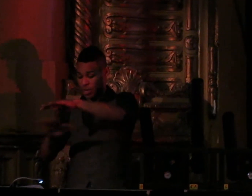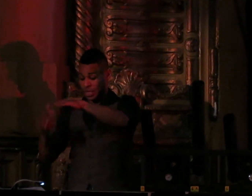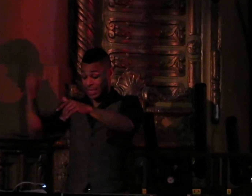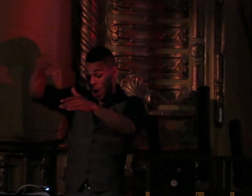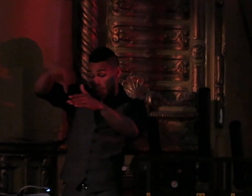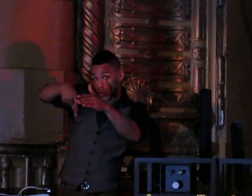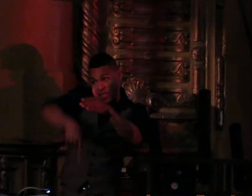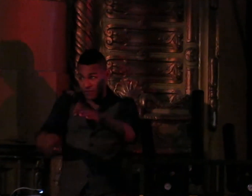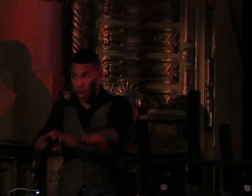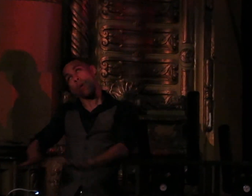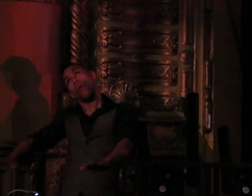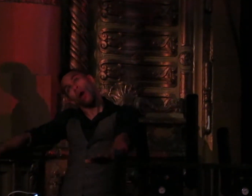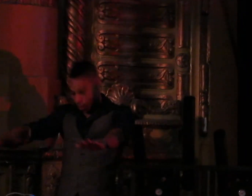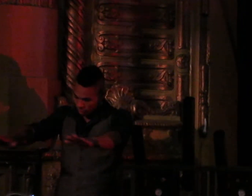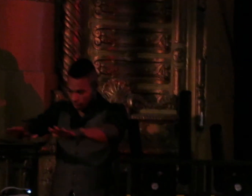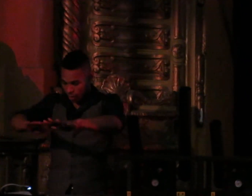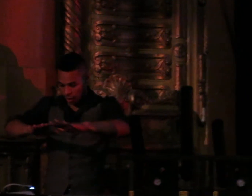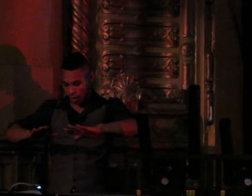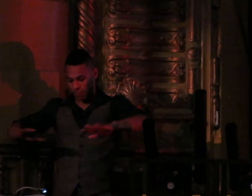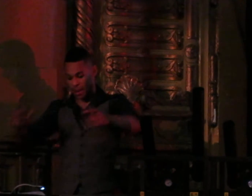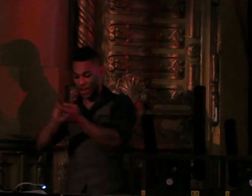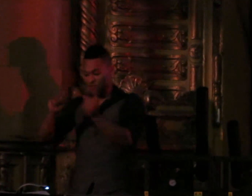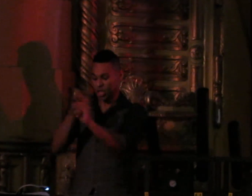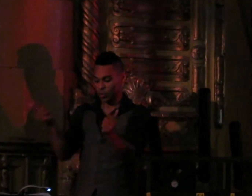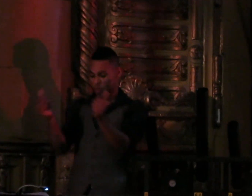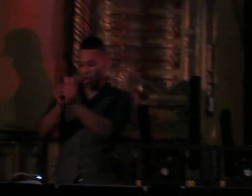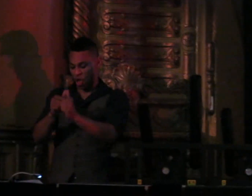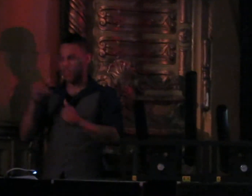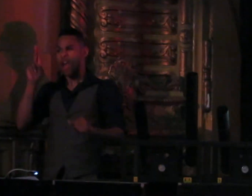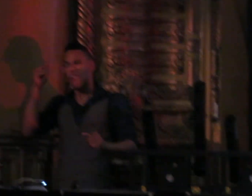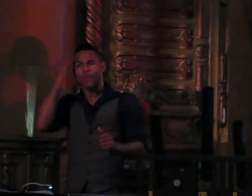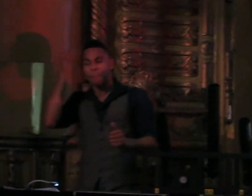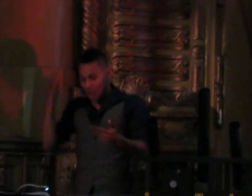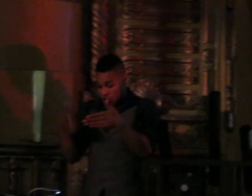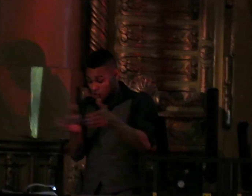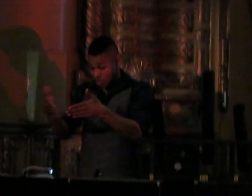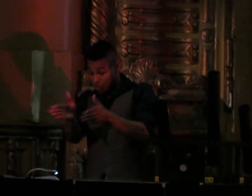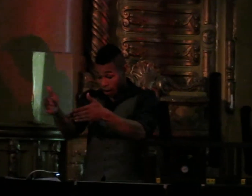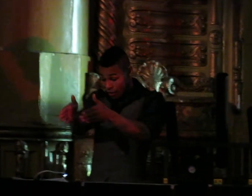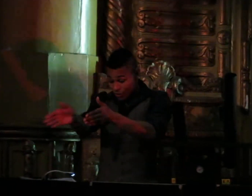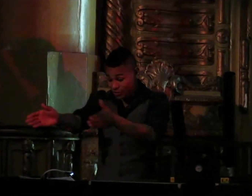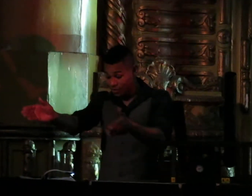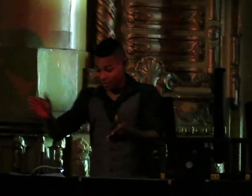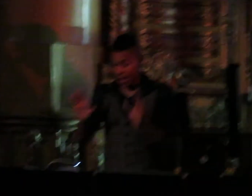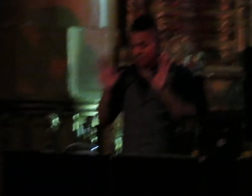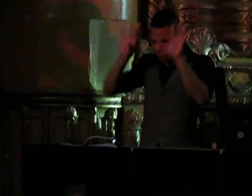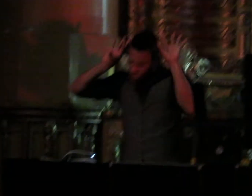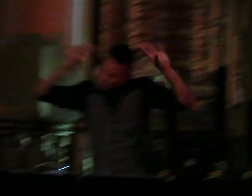down to the floor Make your friends with all the youths, and everything changed I should